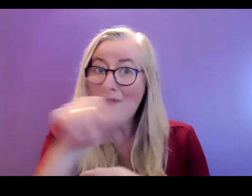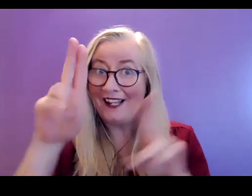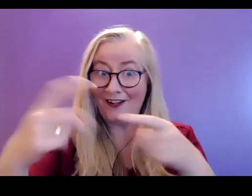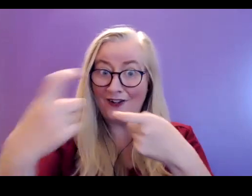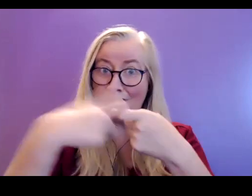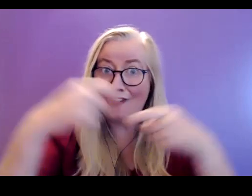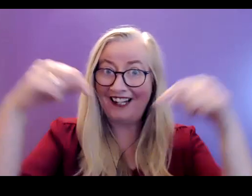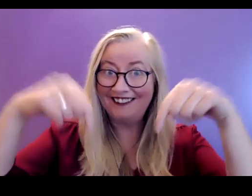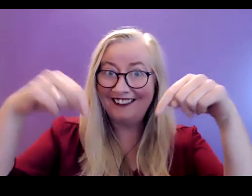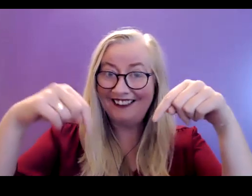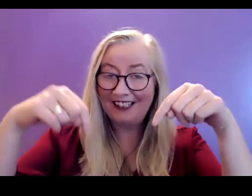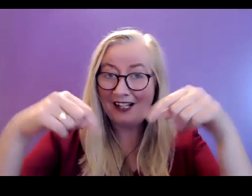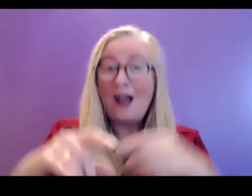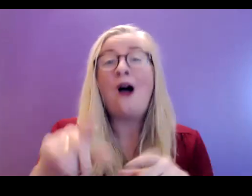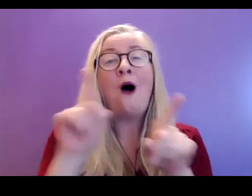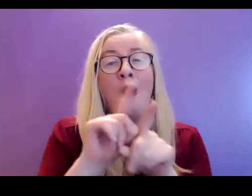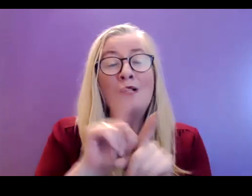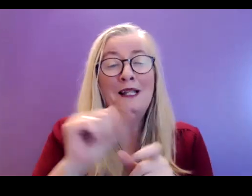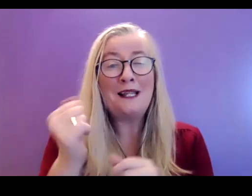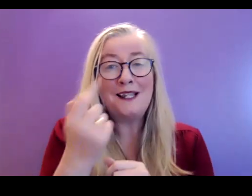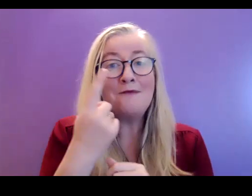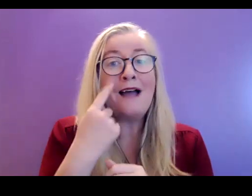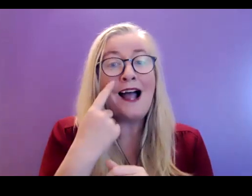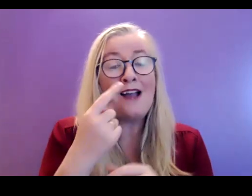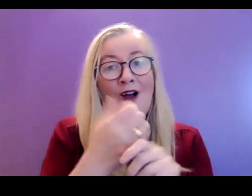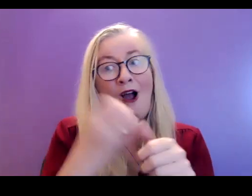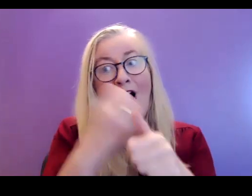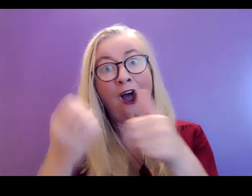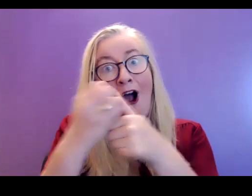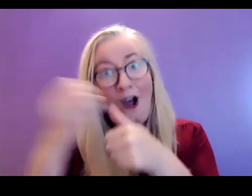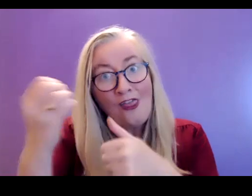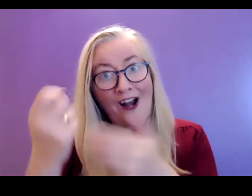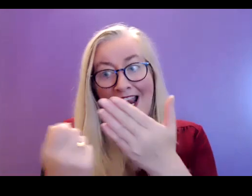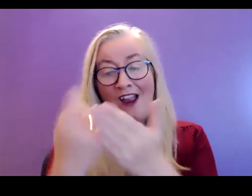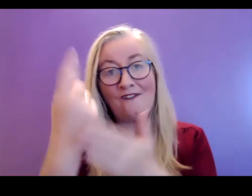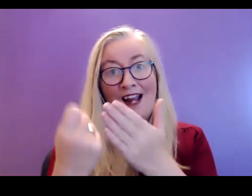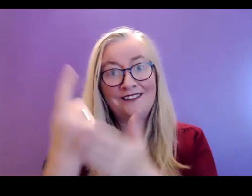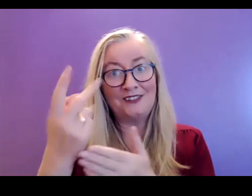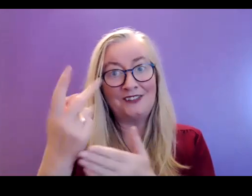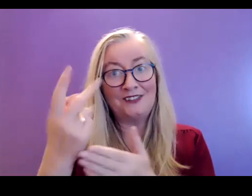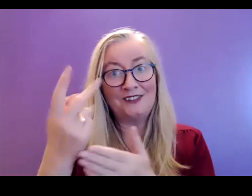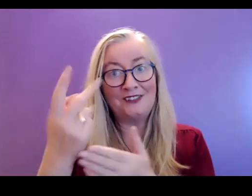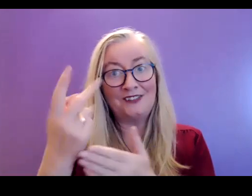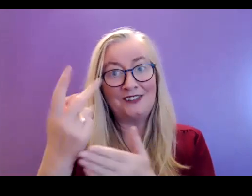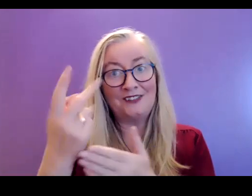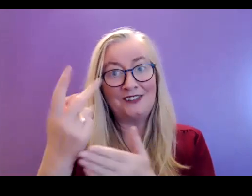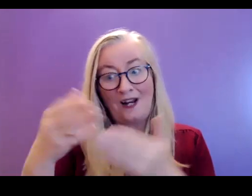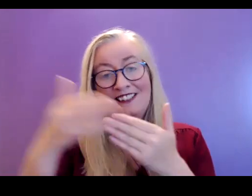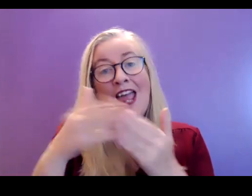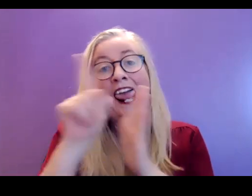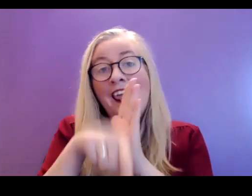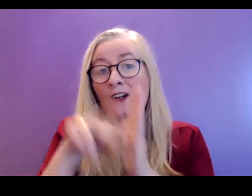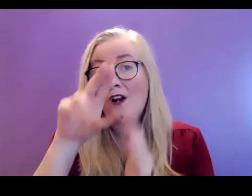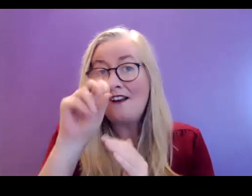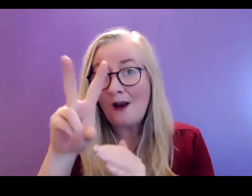and also keep your eye out for a couple of events that are going to be coming up in late November and early